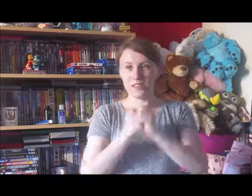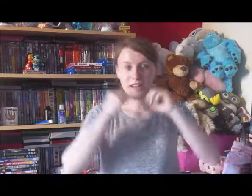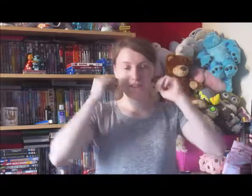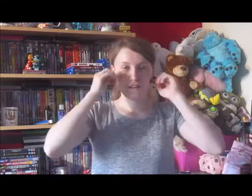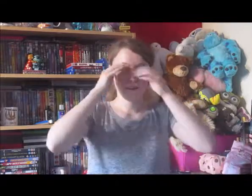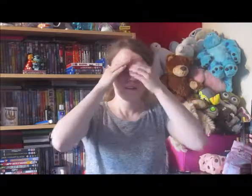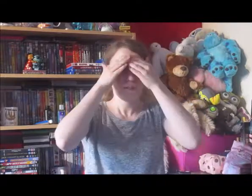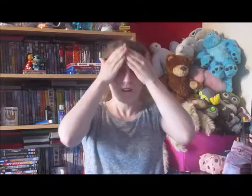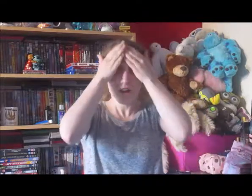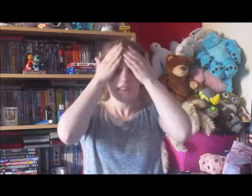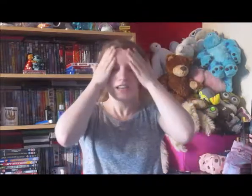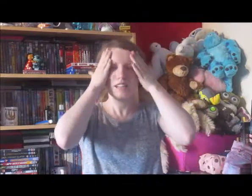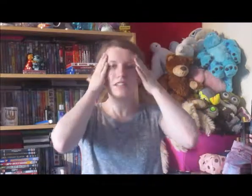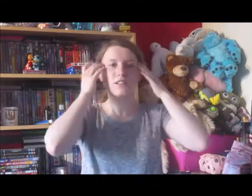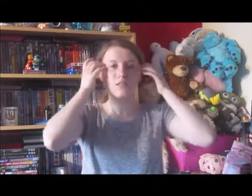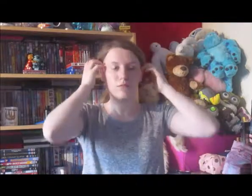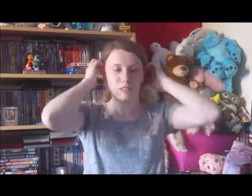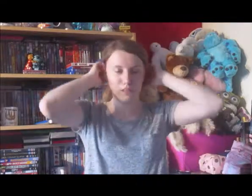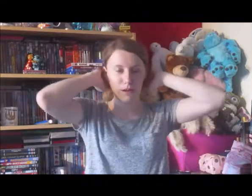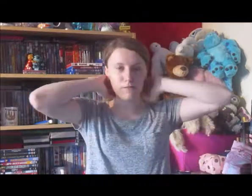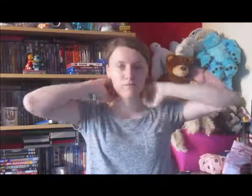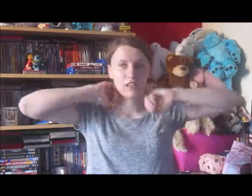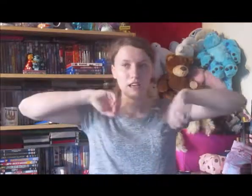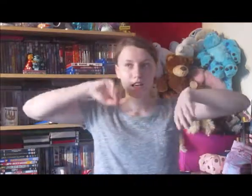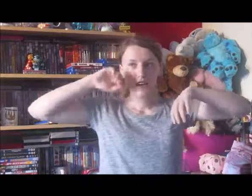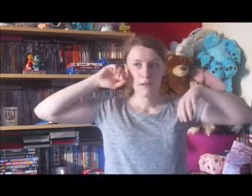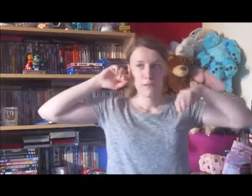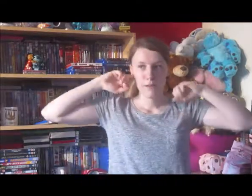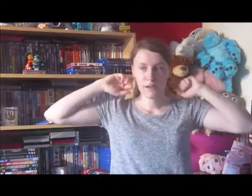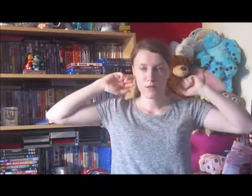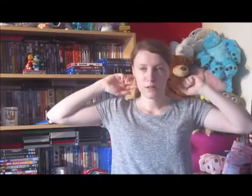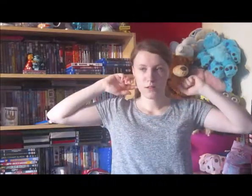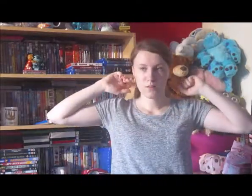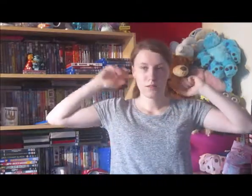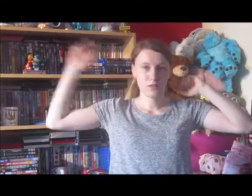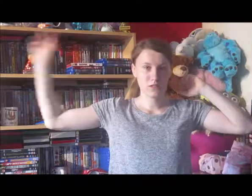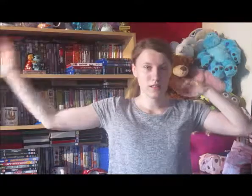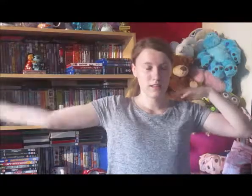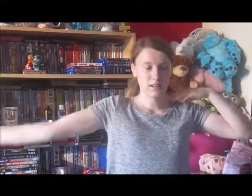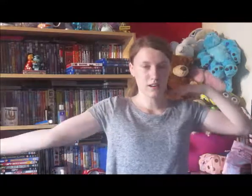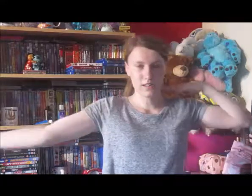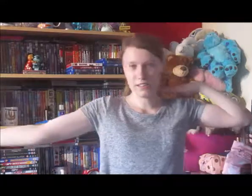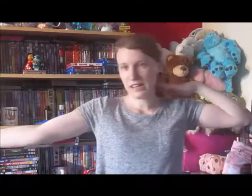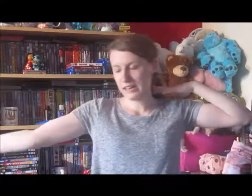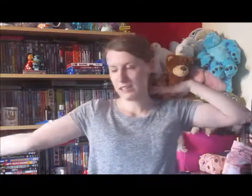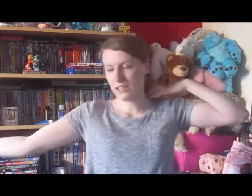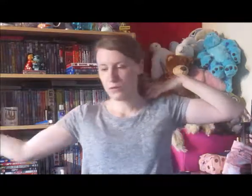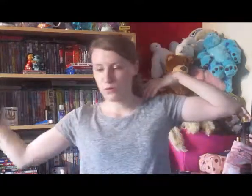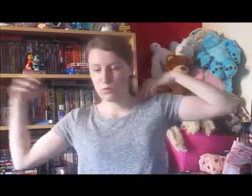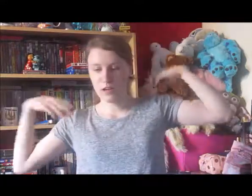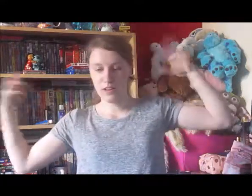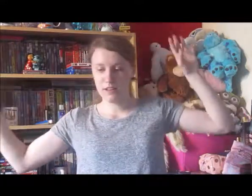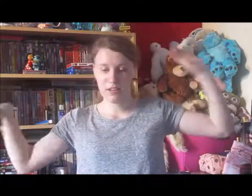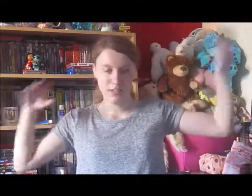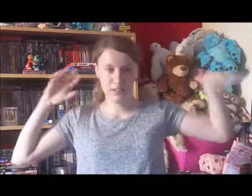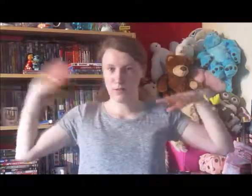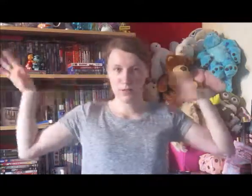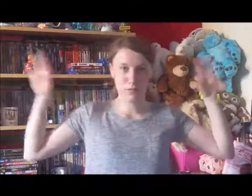So yeah, if you don't know what Guardians of the Galaxy 2 is about, Peter Quill and obviously the Guardians of the Galaxy have all won and they're doing their own,